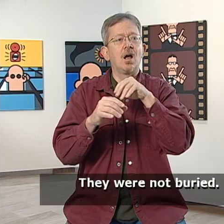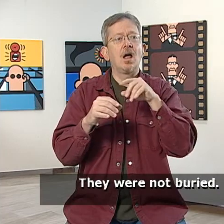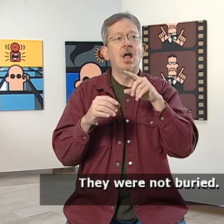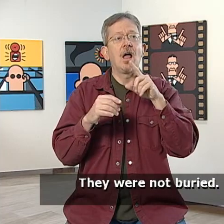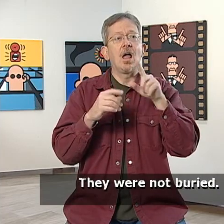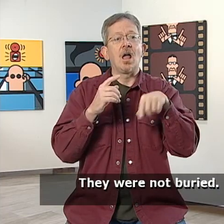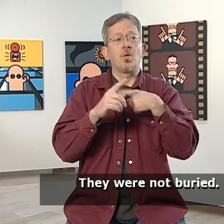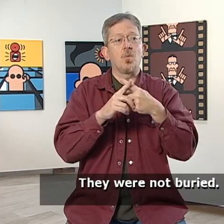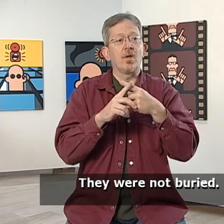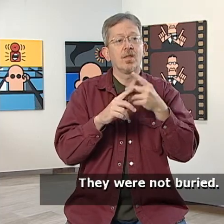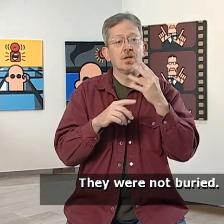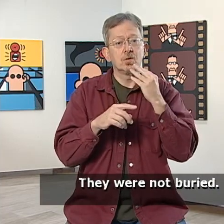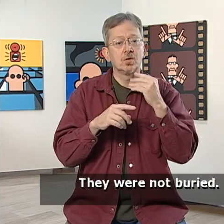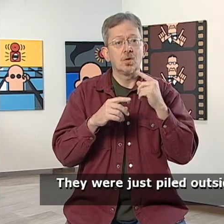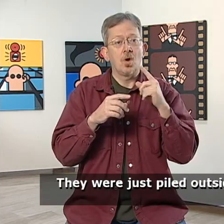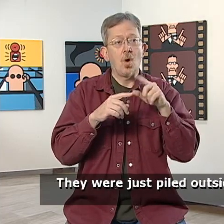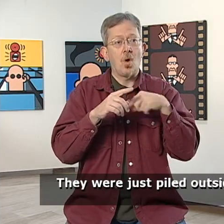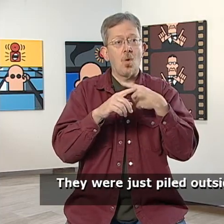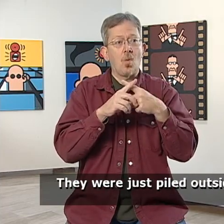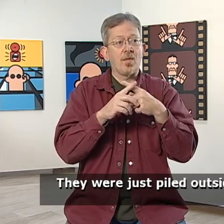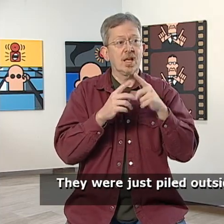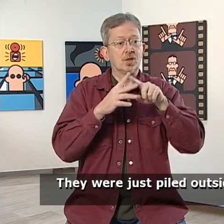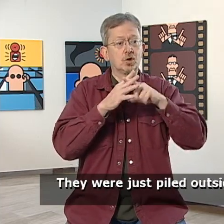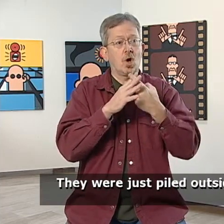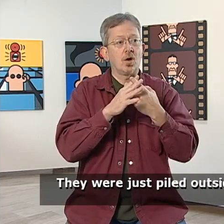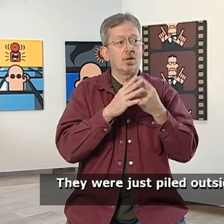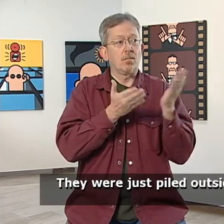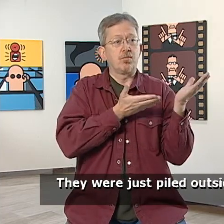They were not buried. They were just piled outside.